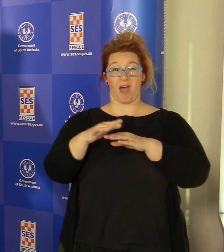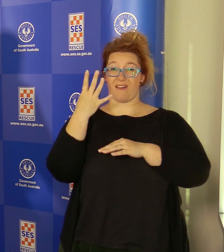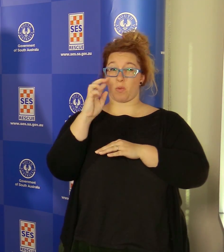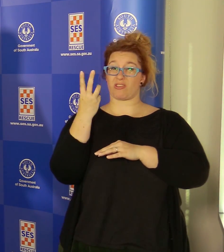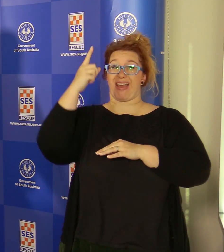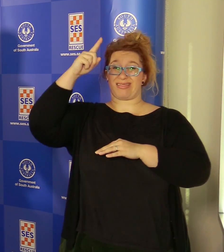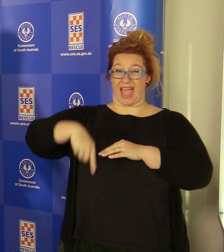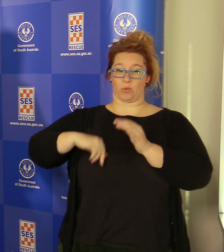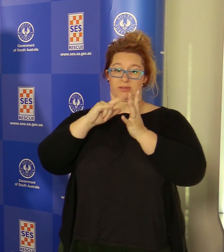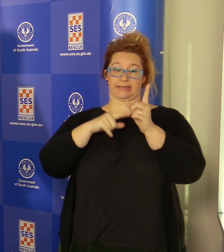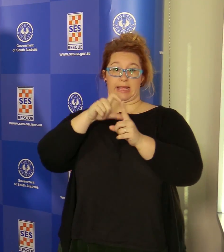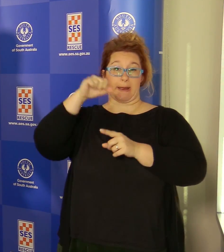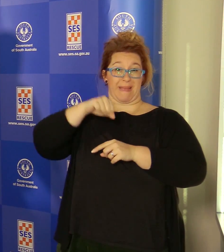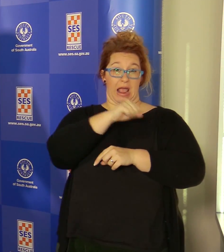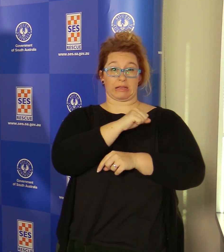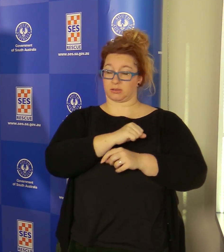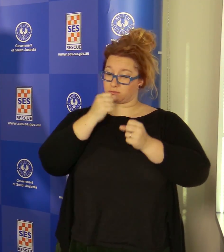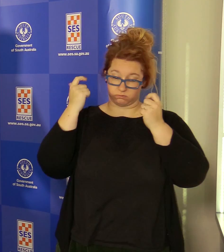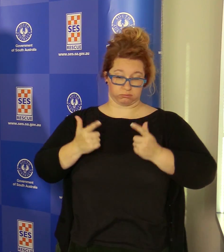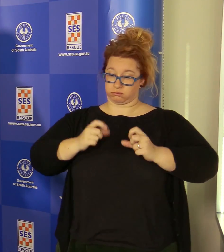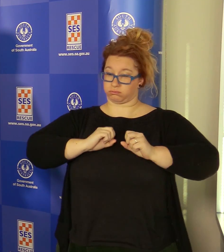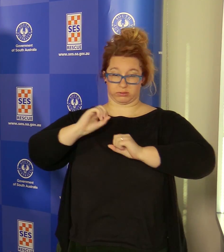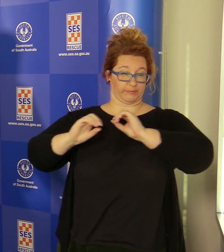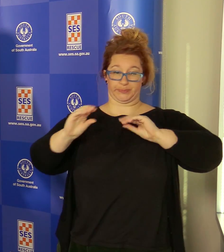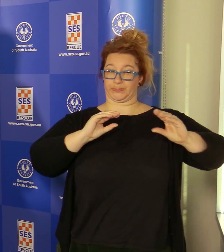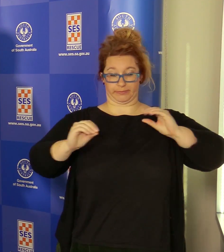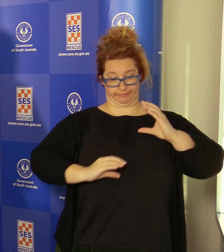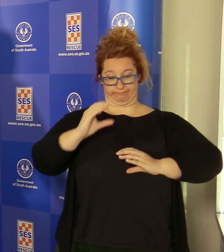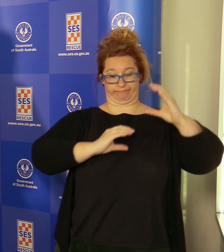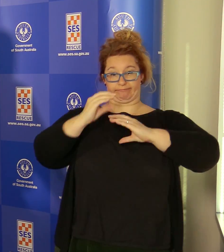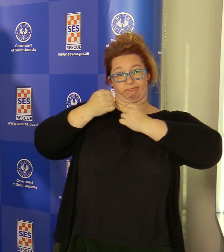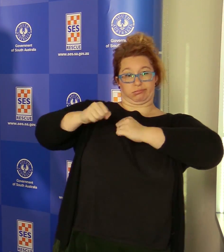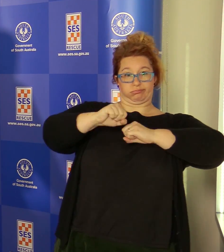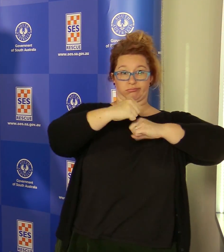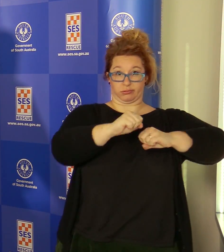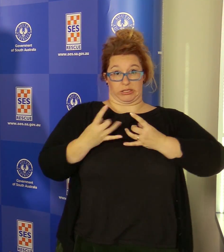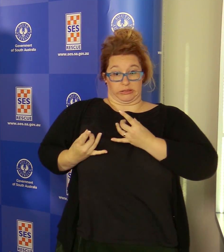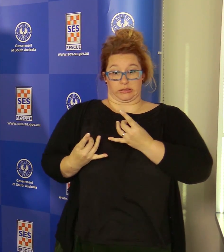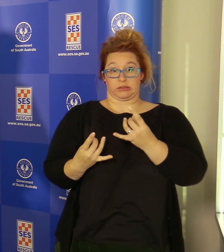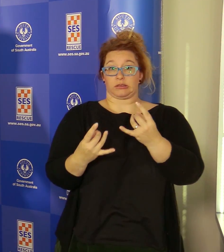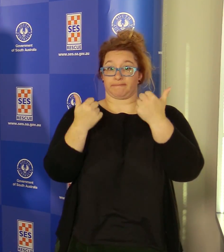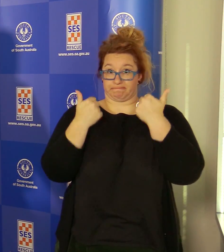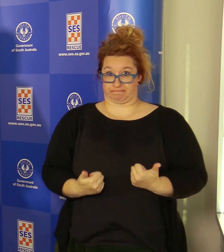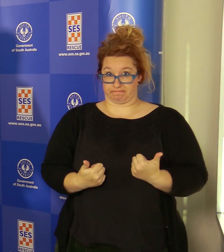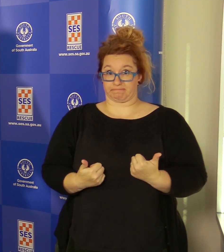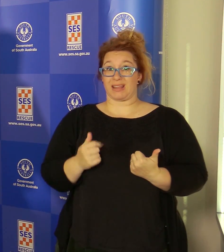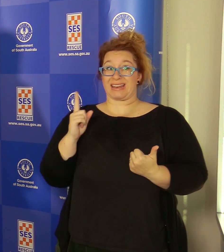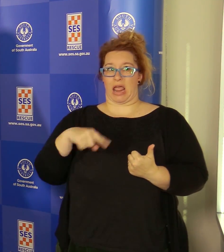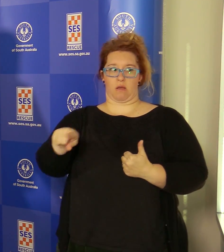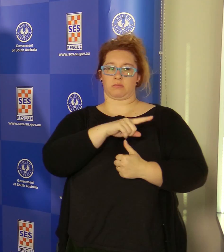160 tonne of sand so far. A lot of that preparatory time is passed. Now is the time for people to be vigilant, aware and to stay out of